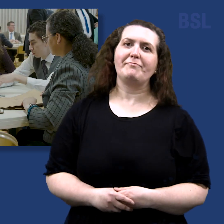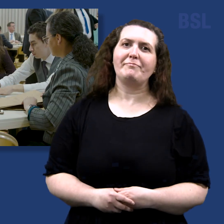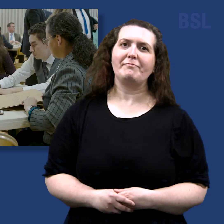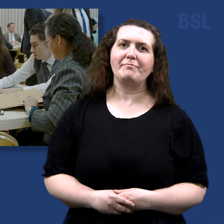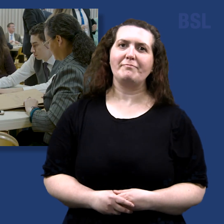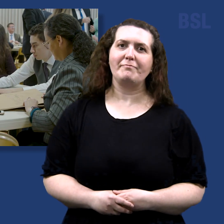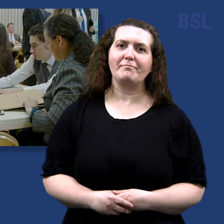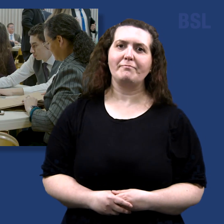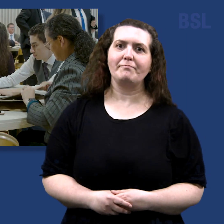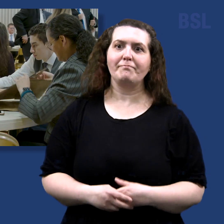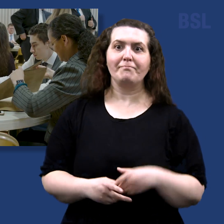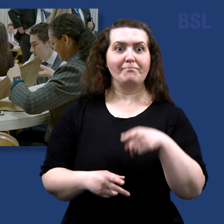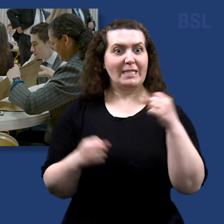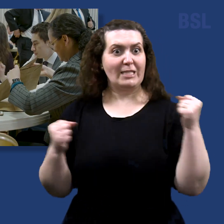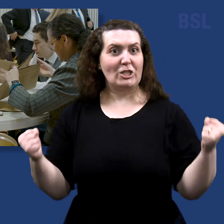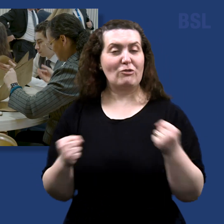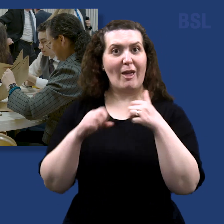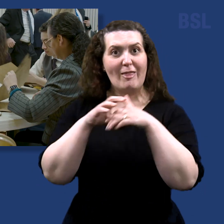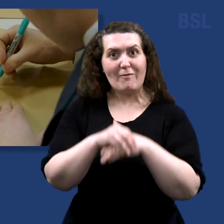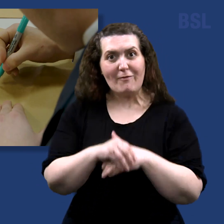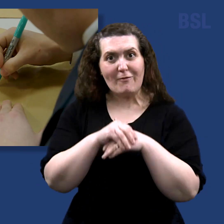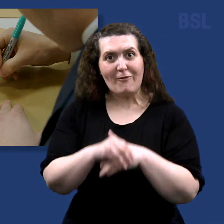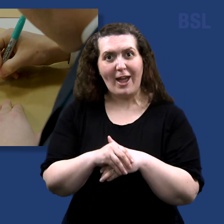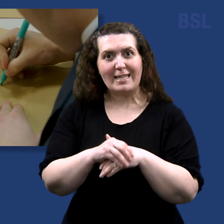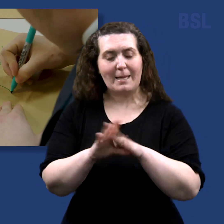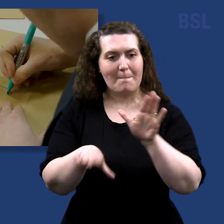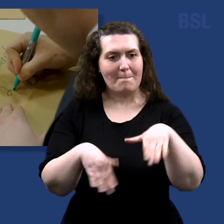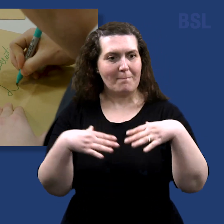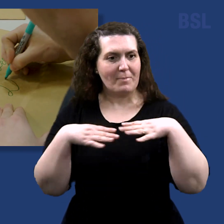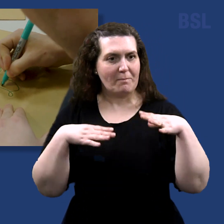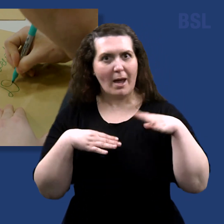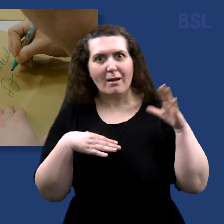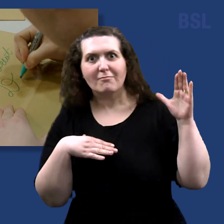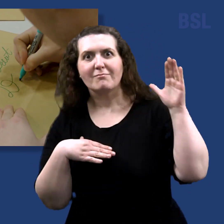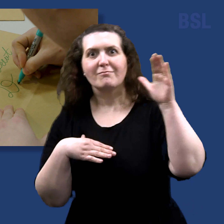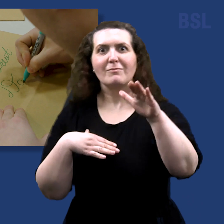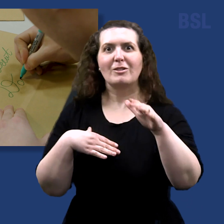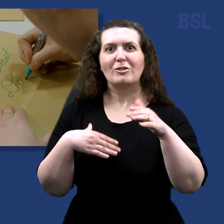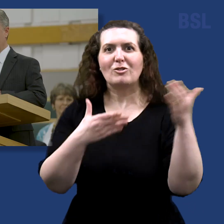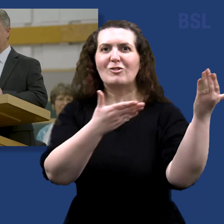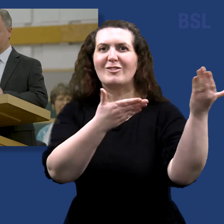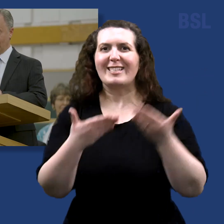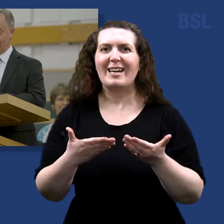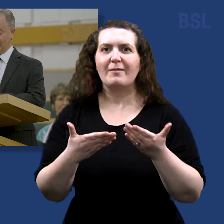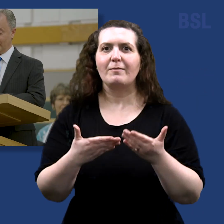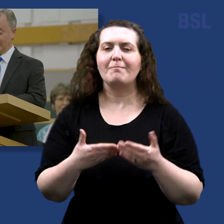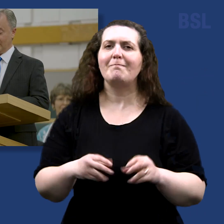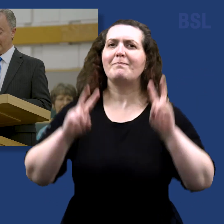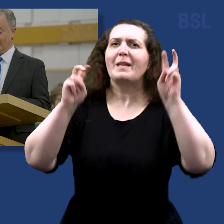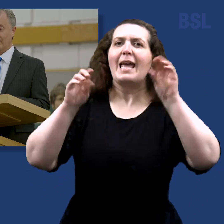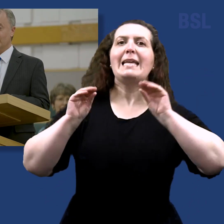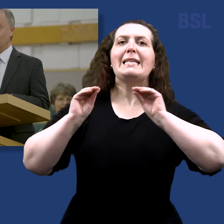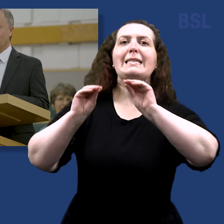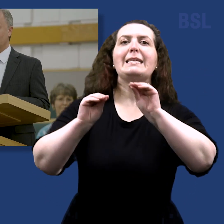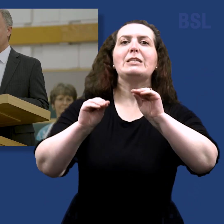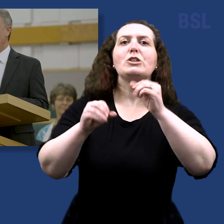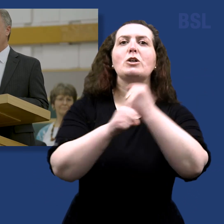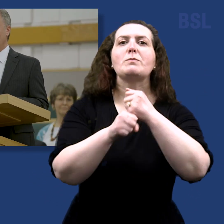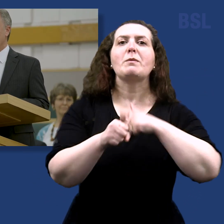Strengthen friendships and further prepare to go forth to serve. Teaching missionaries, it's been said, are his voice and